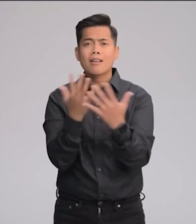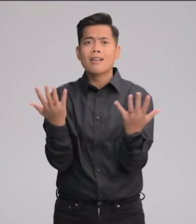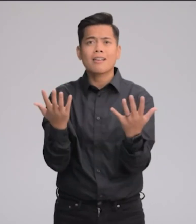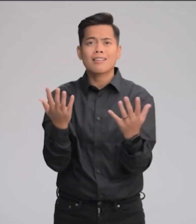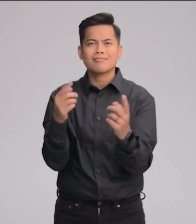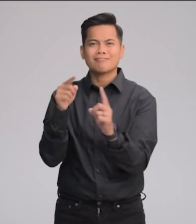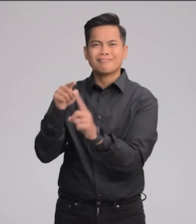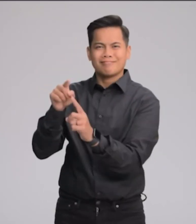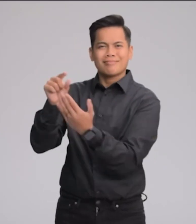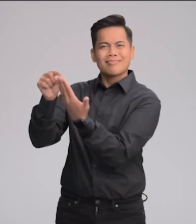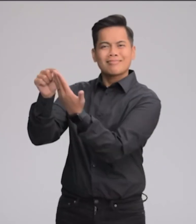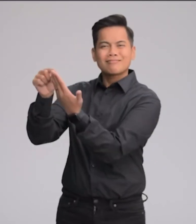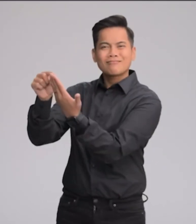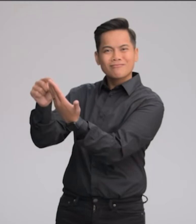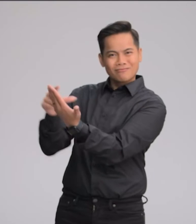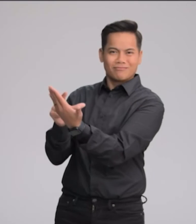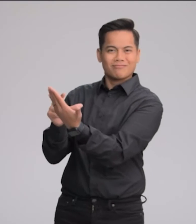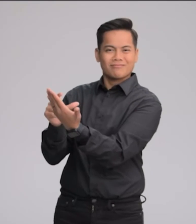The dynamic island.